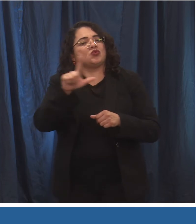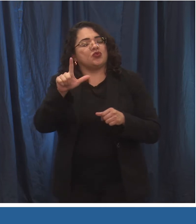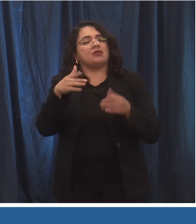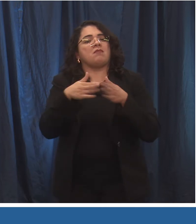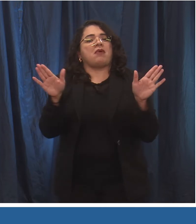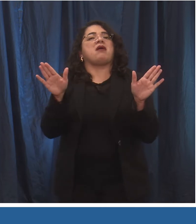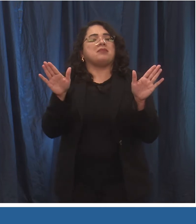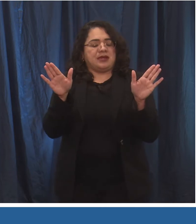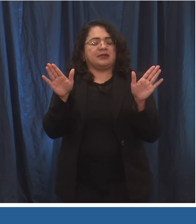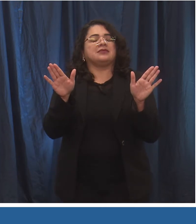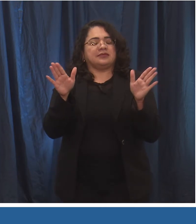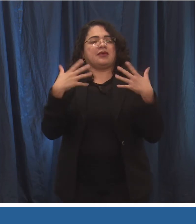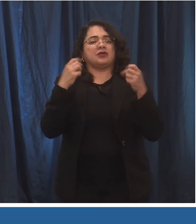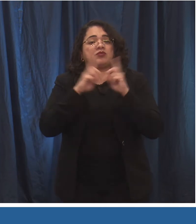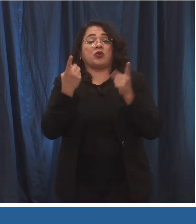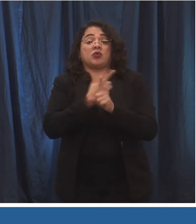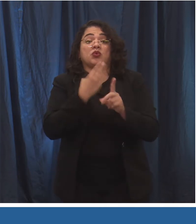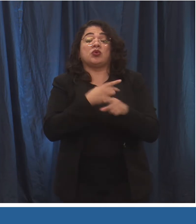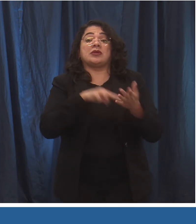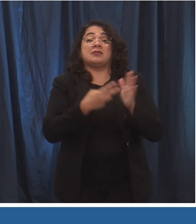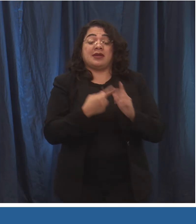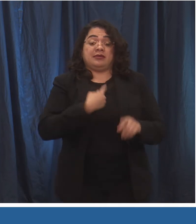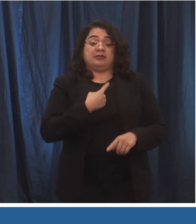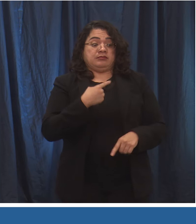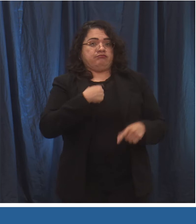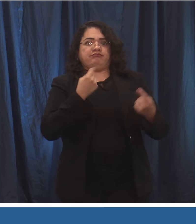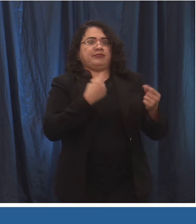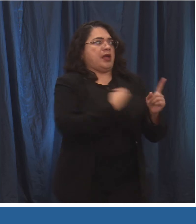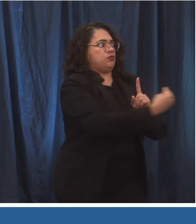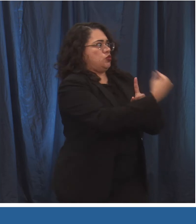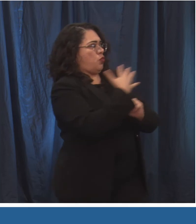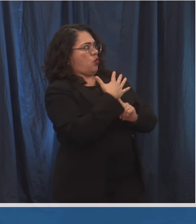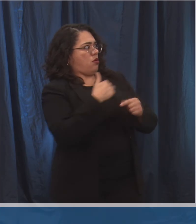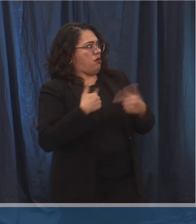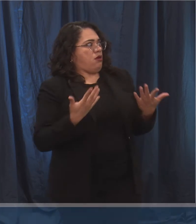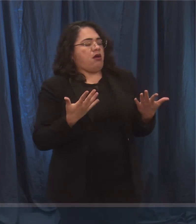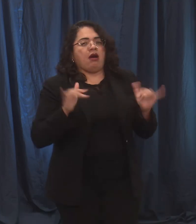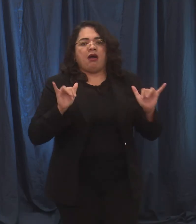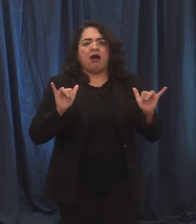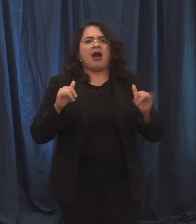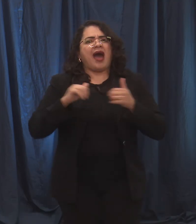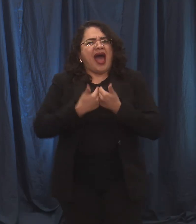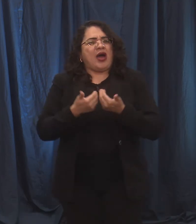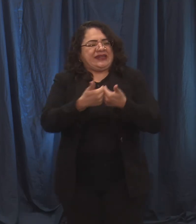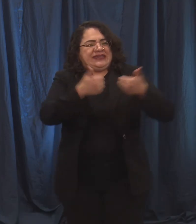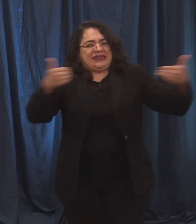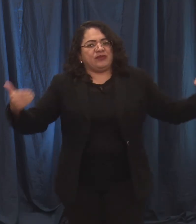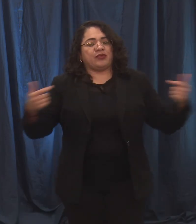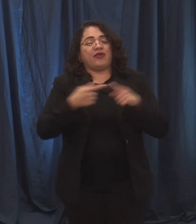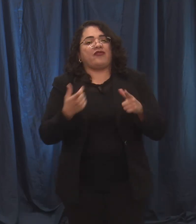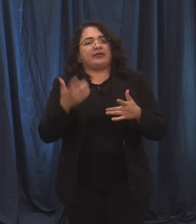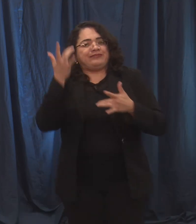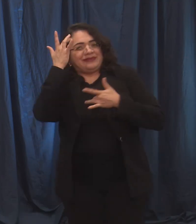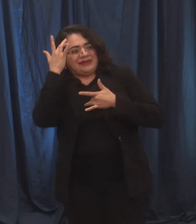disease away from others in the event that they, too, become infected. Public health officials